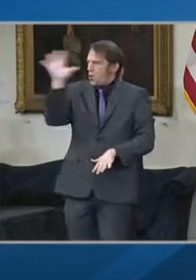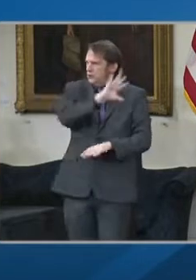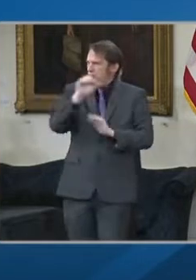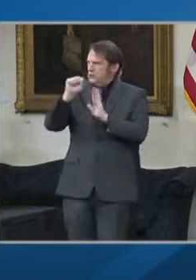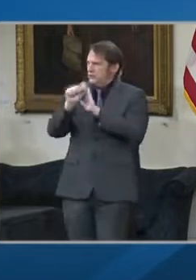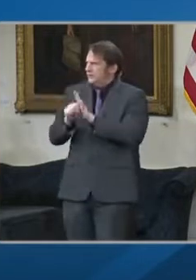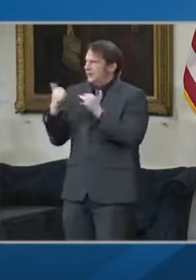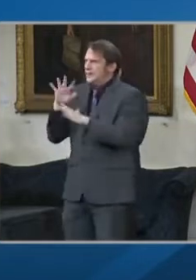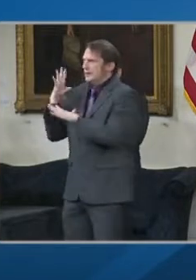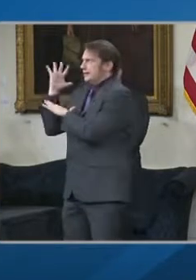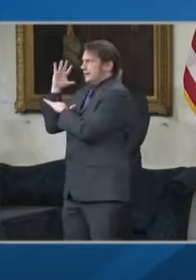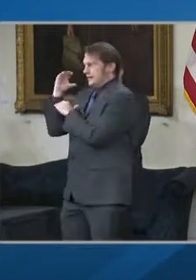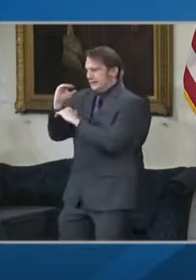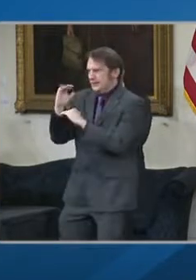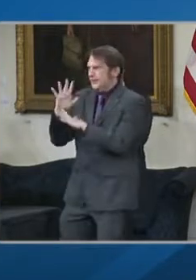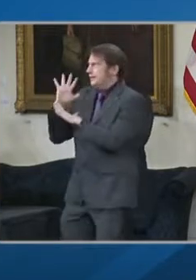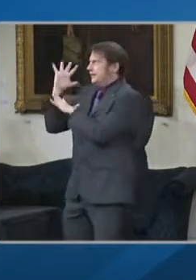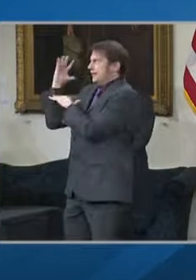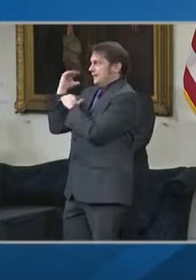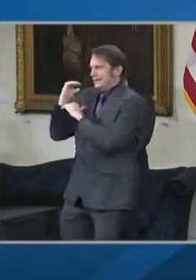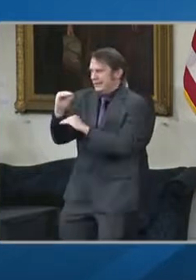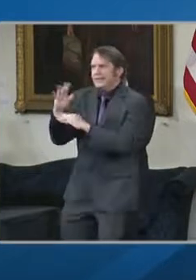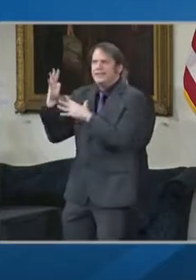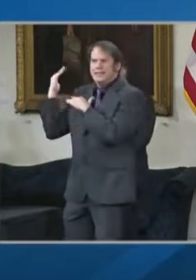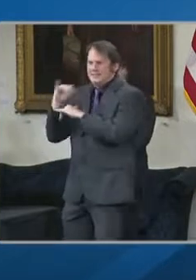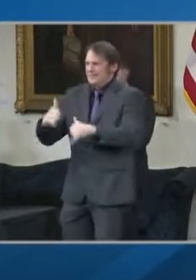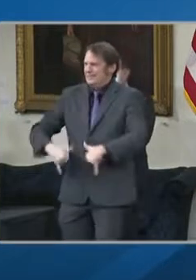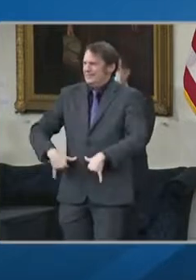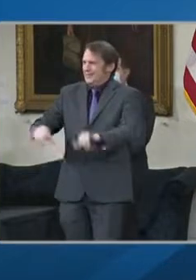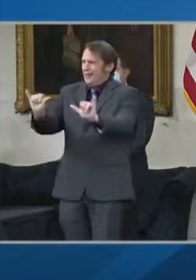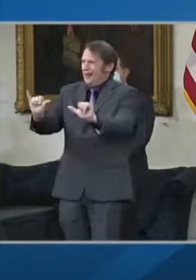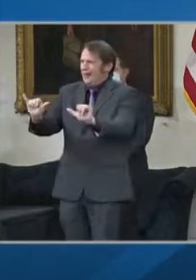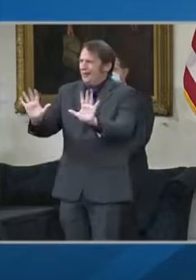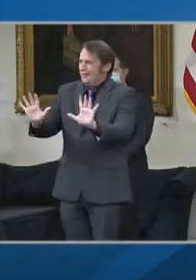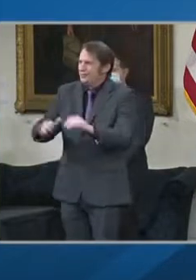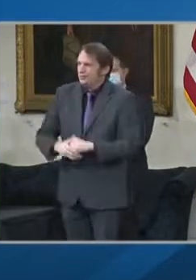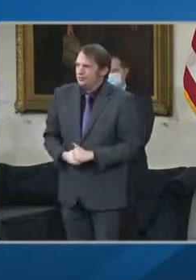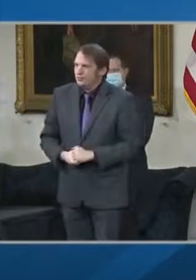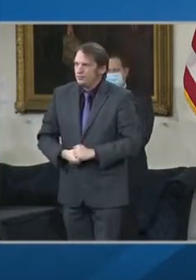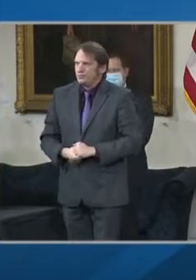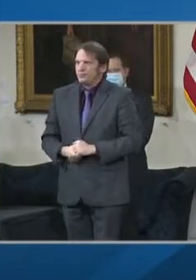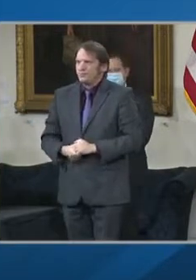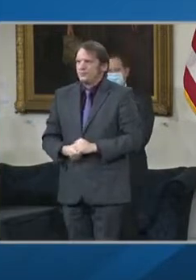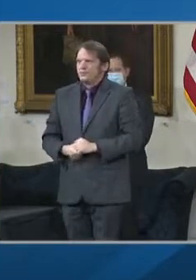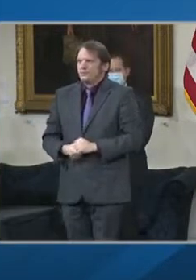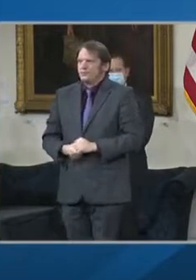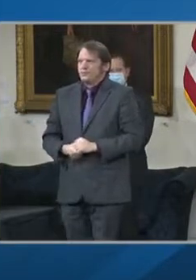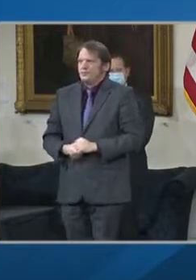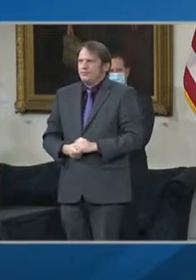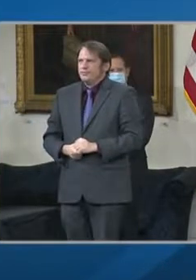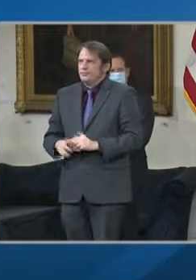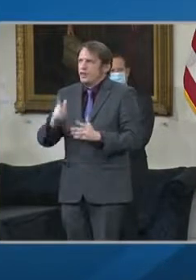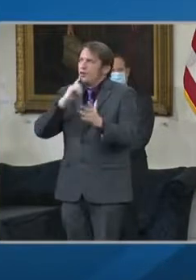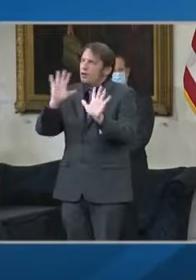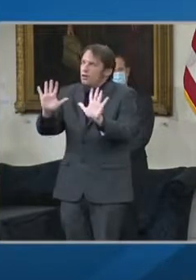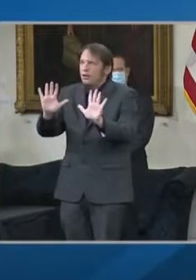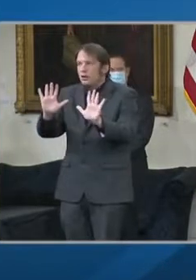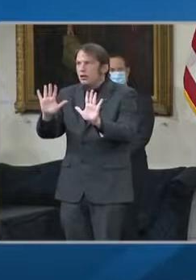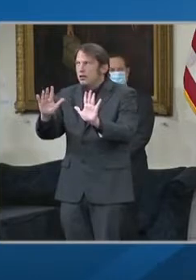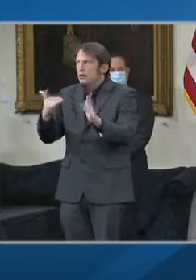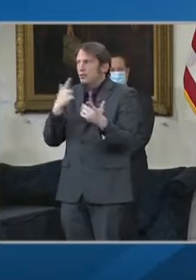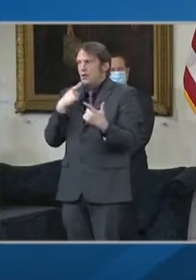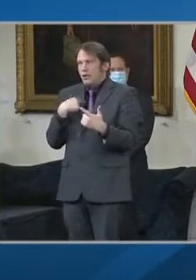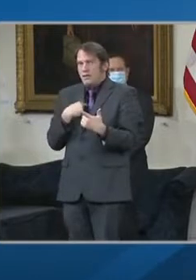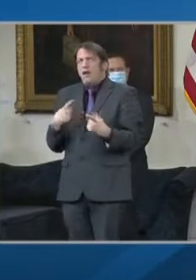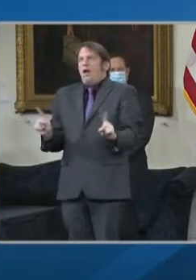from the federal government. Fortunately, there's finally some really good progress on that front. Last